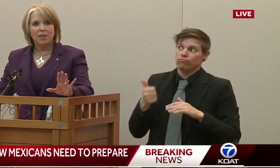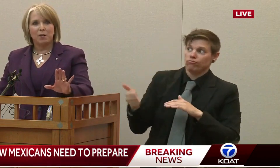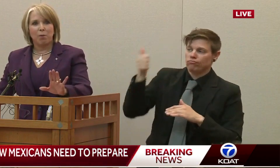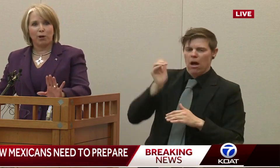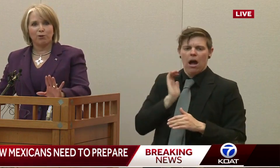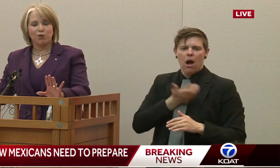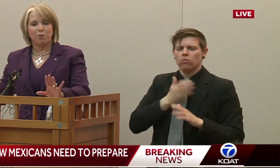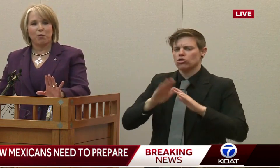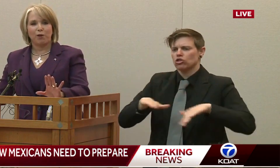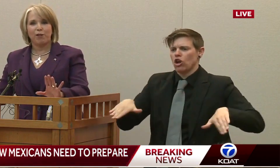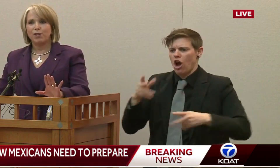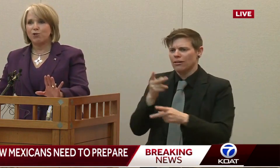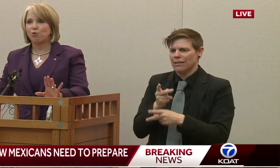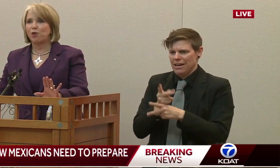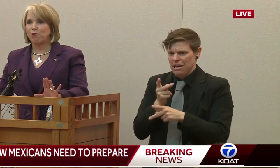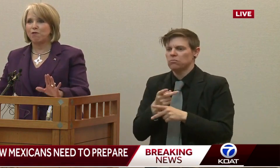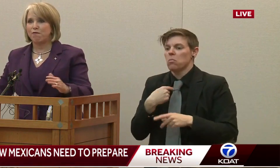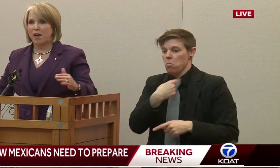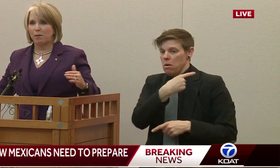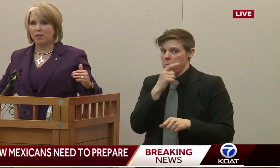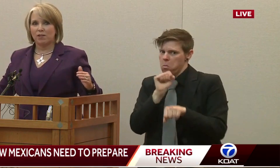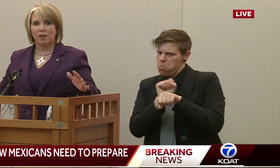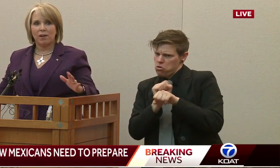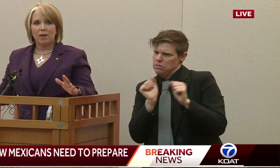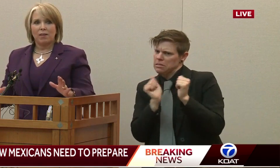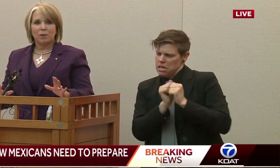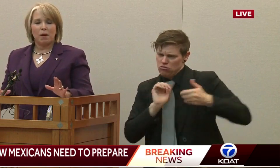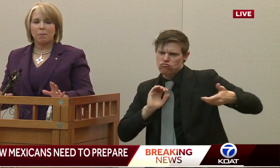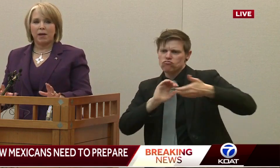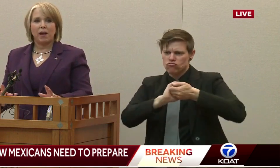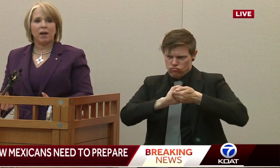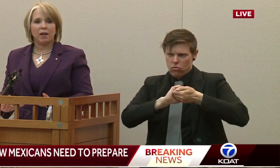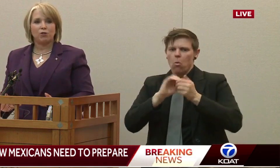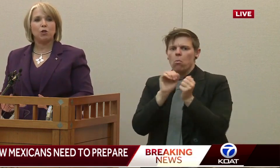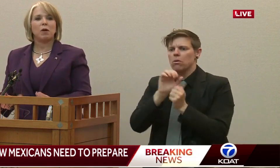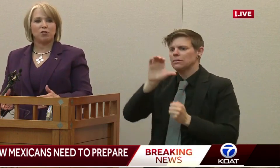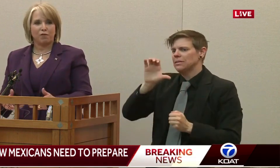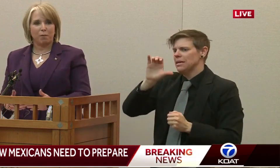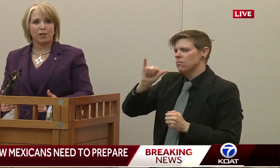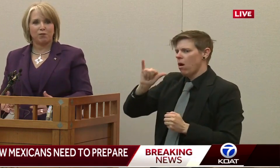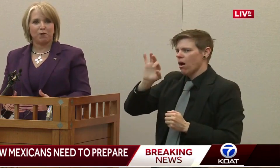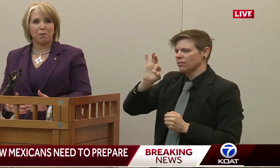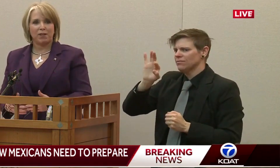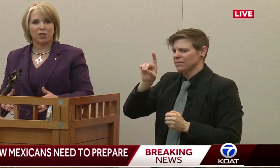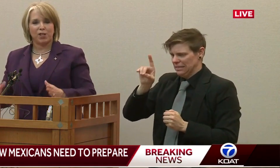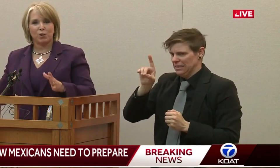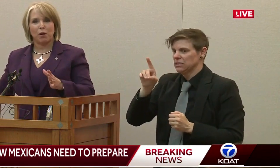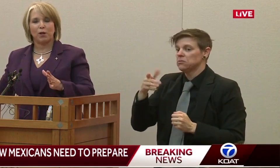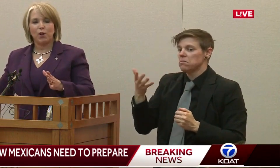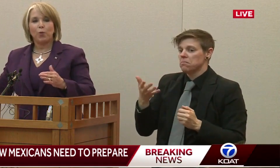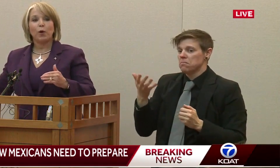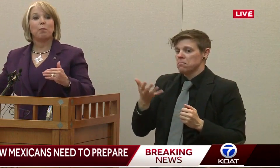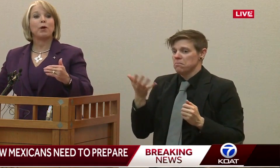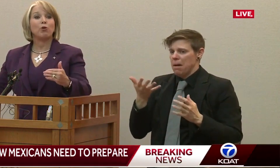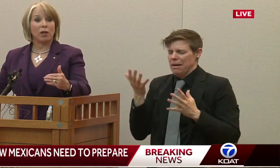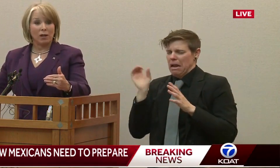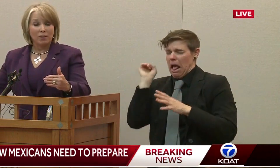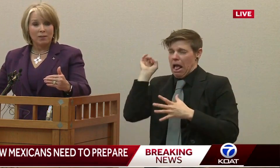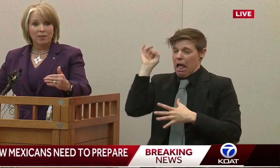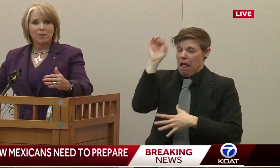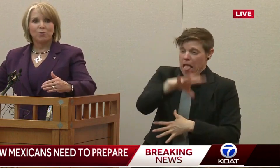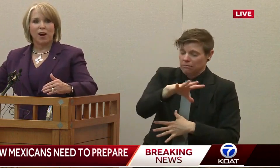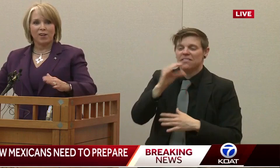today in partnership with children, youth, and families. And this may be too much information for New Mexicans, but we're